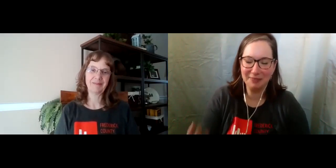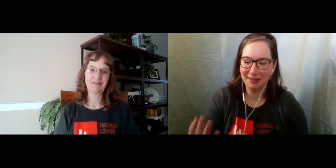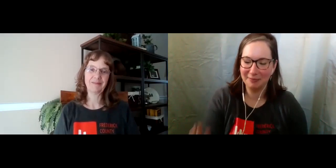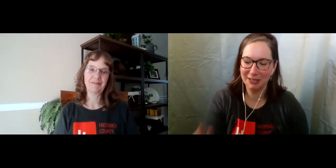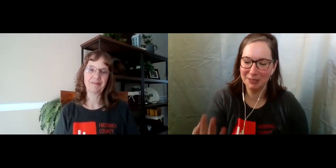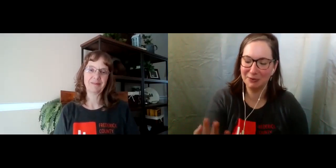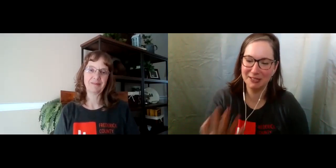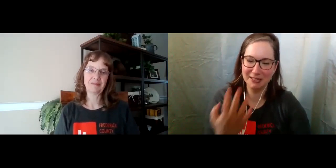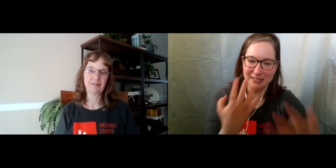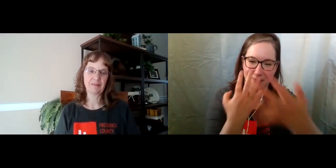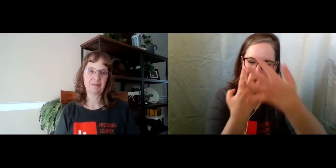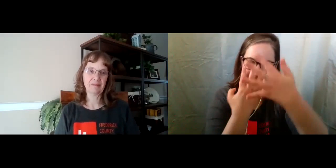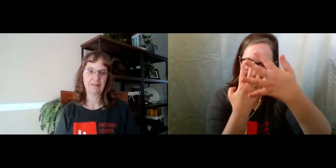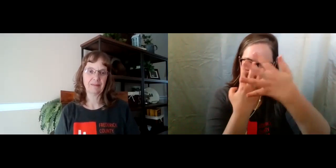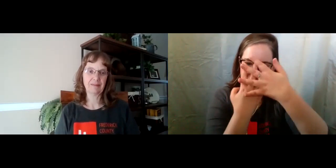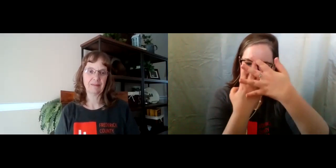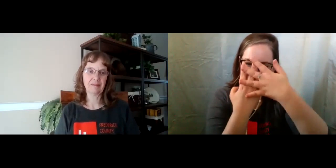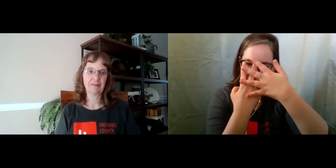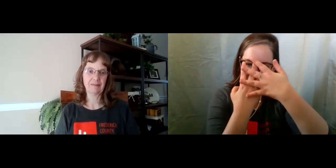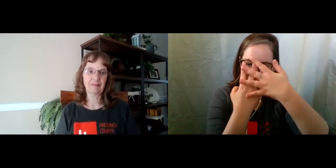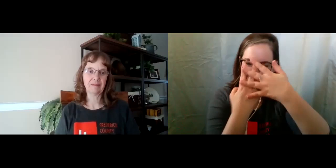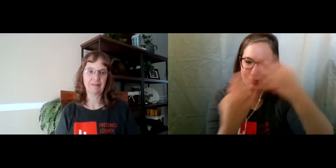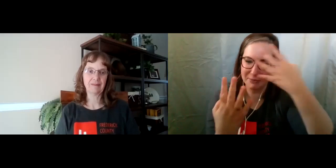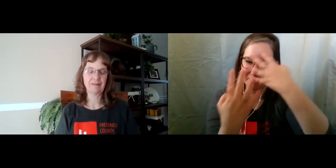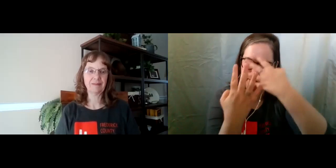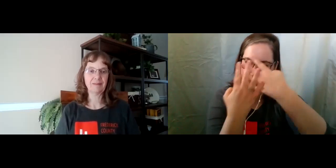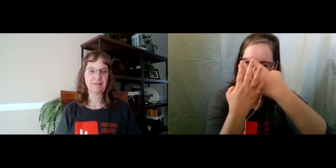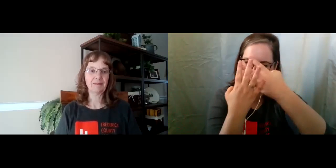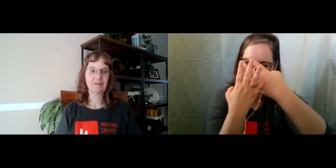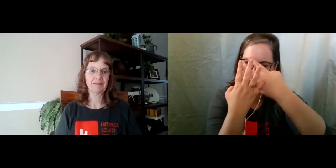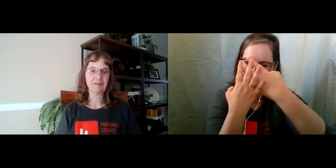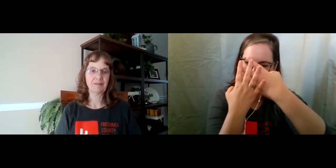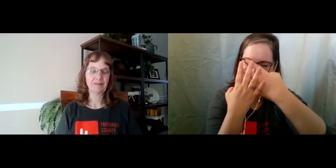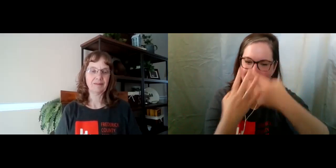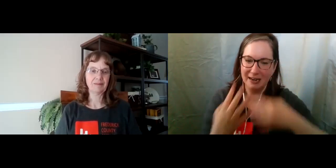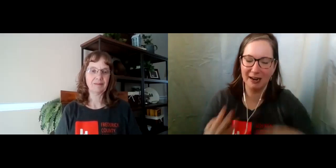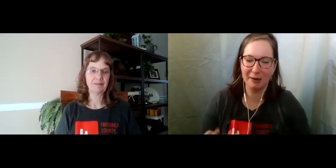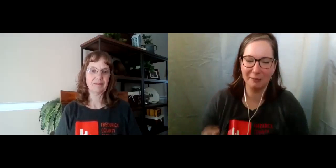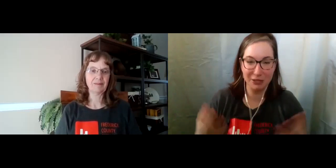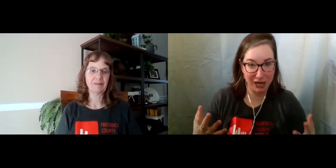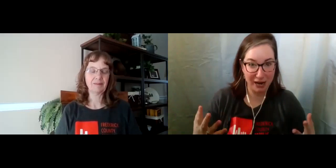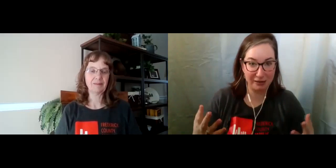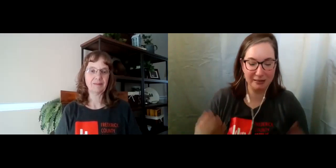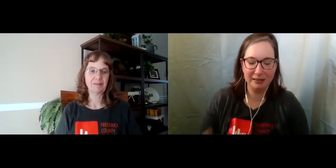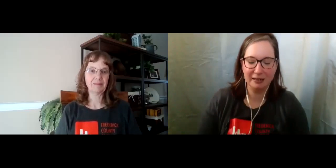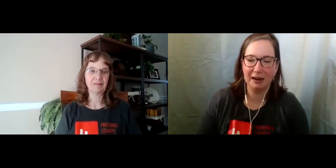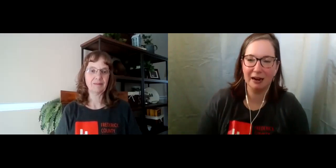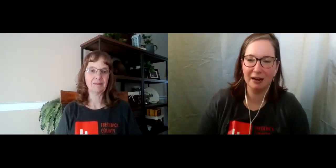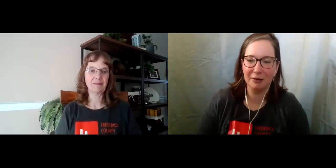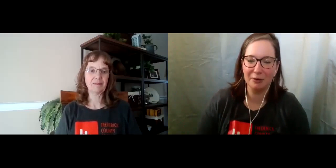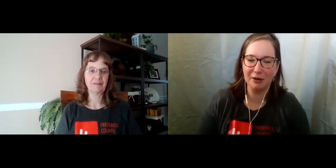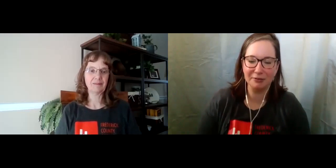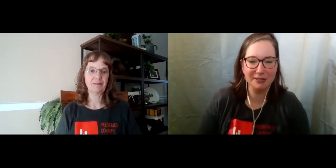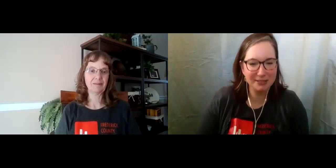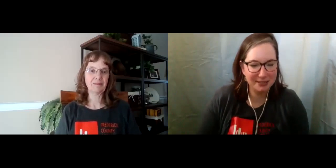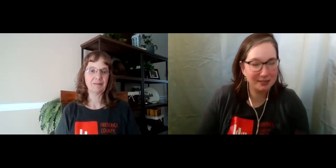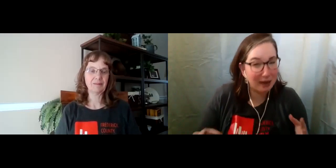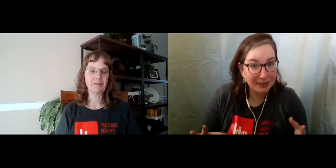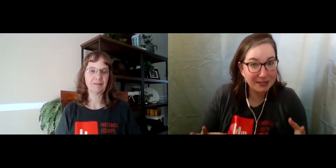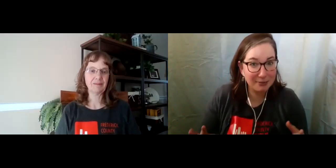Because prison is something, it goes like this. Or sometimes I've seen it like this. Like jail. Well, this is kind of similar